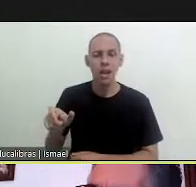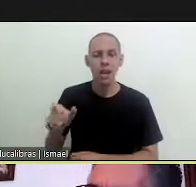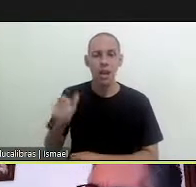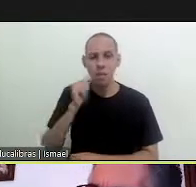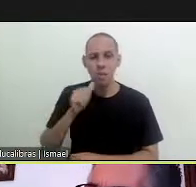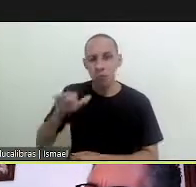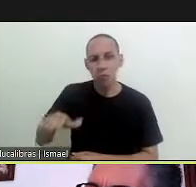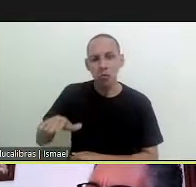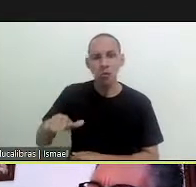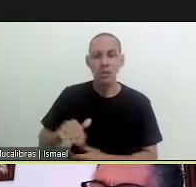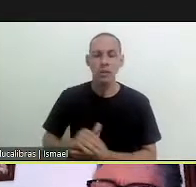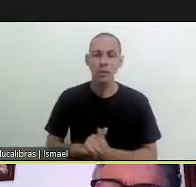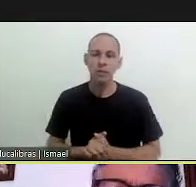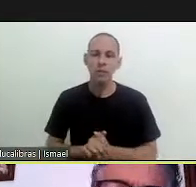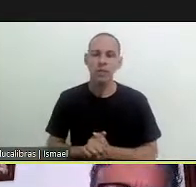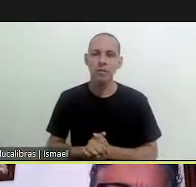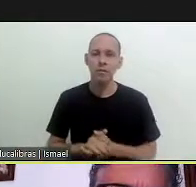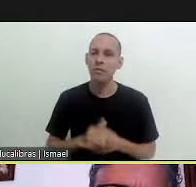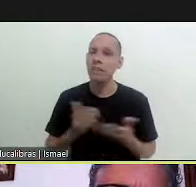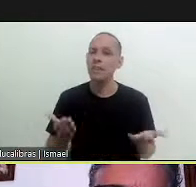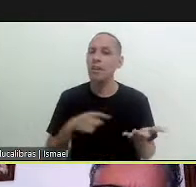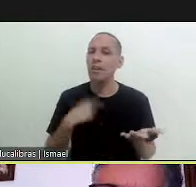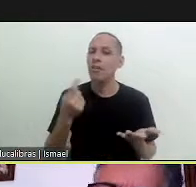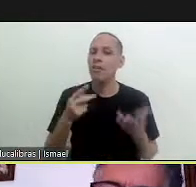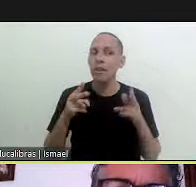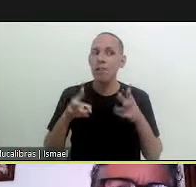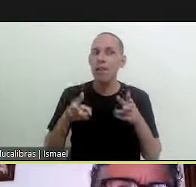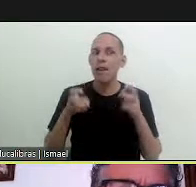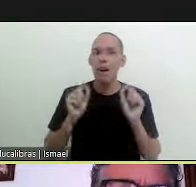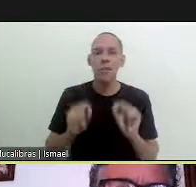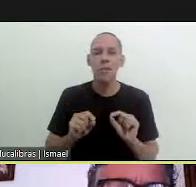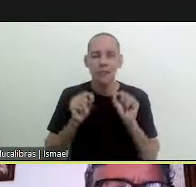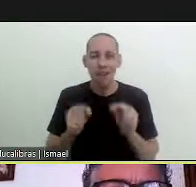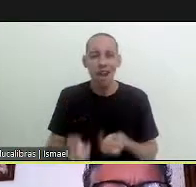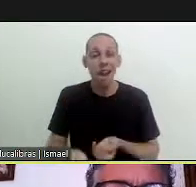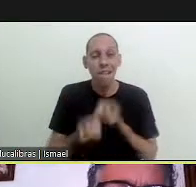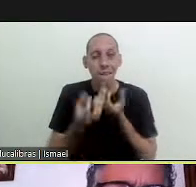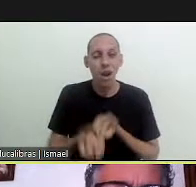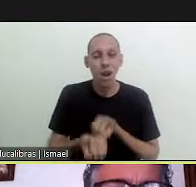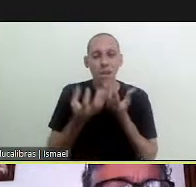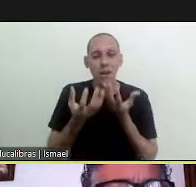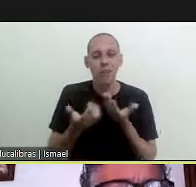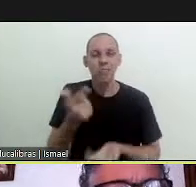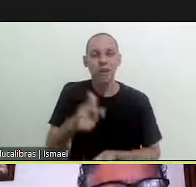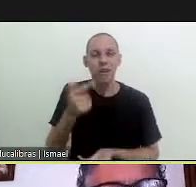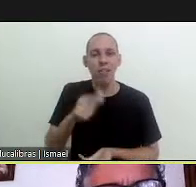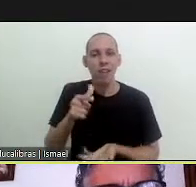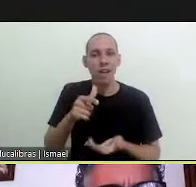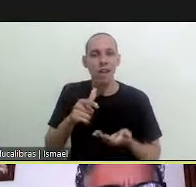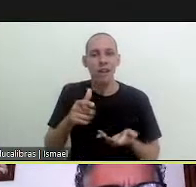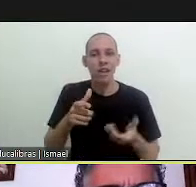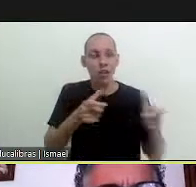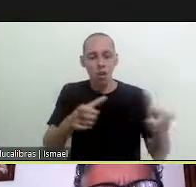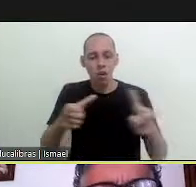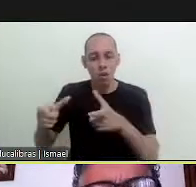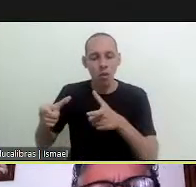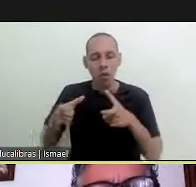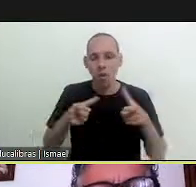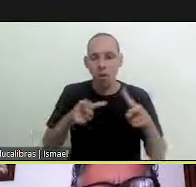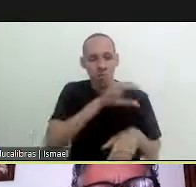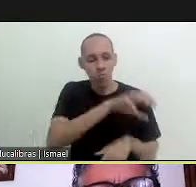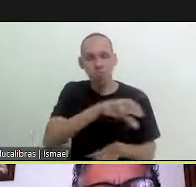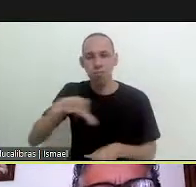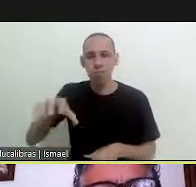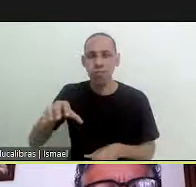care with this girl so here what we can support is that information is not held by